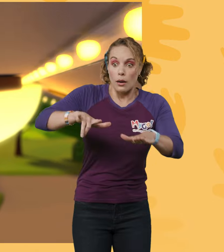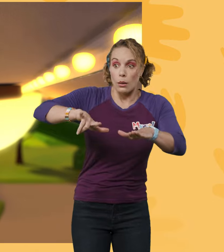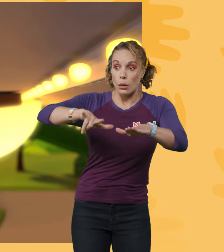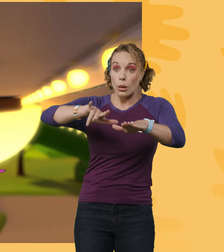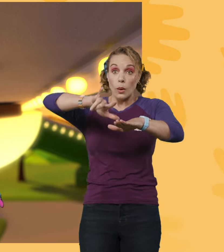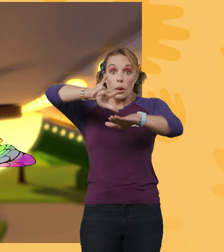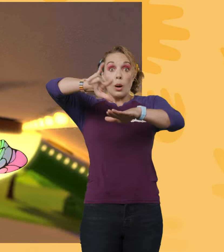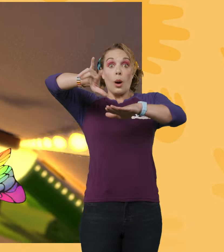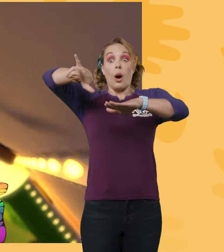Whoa!